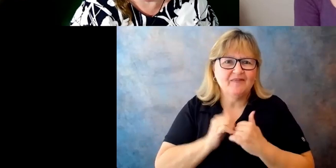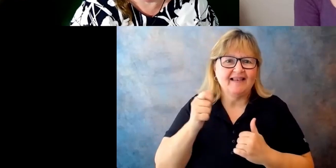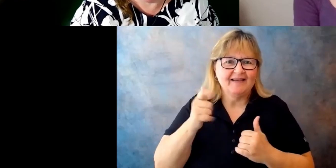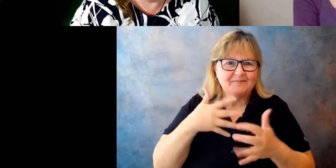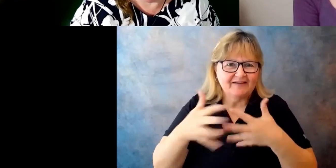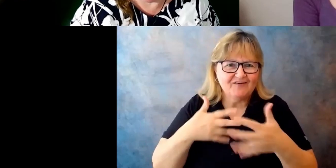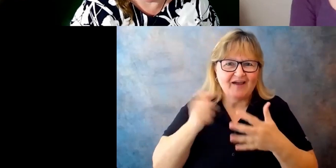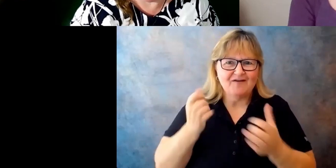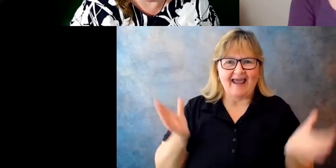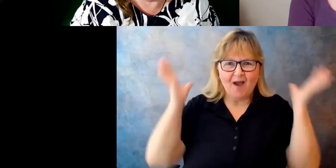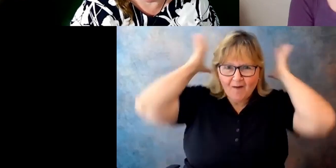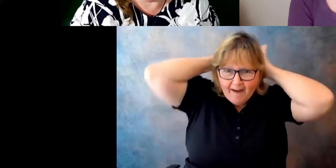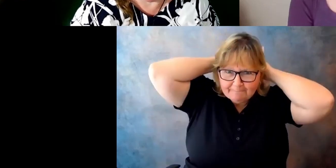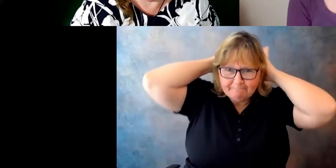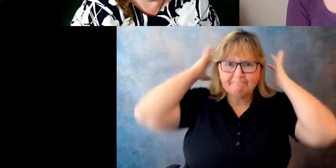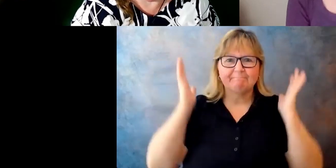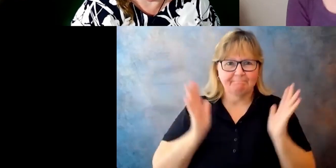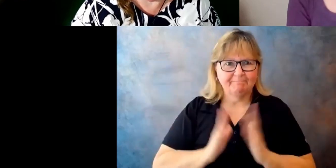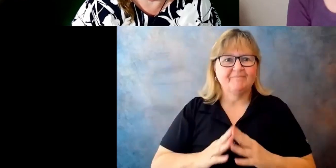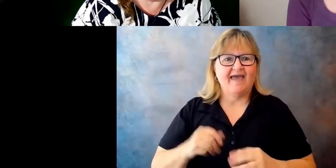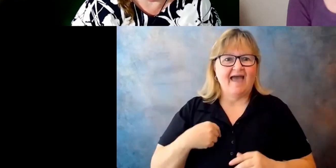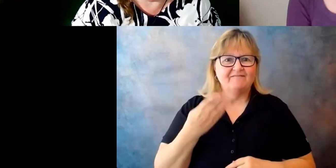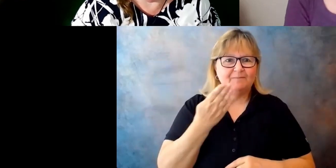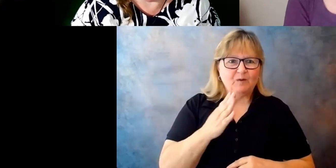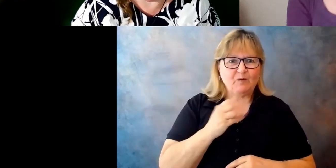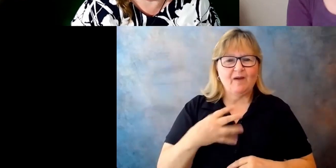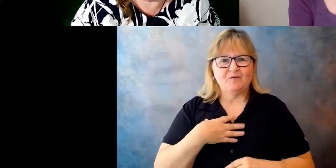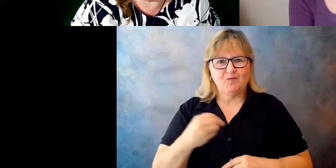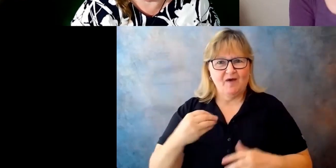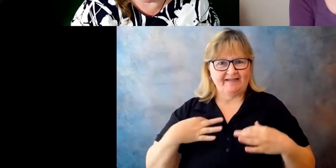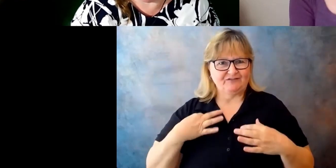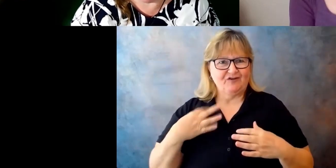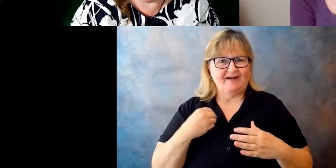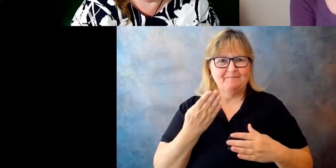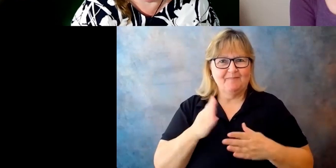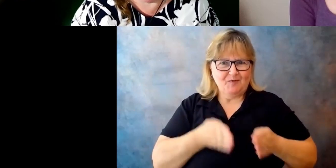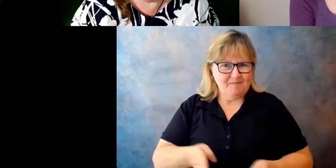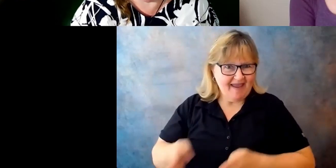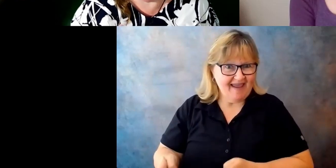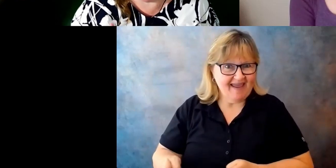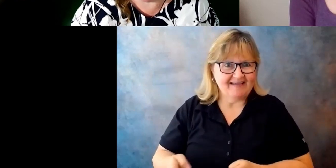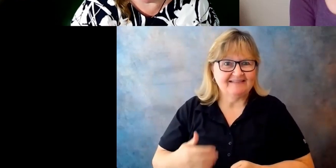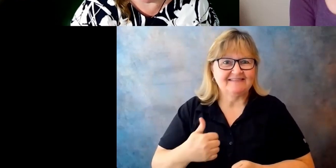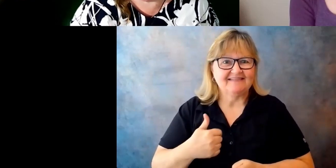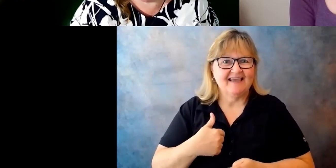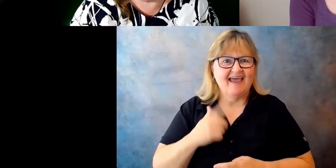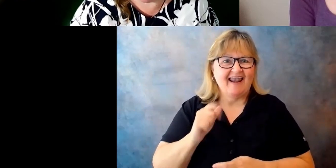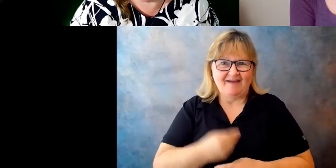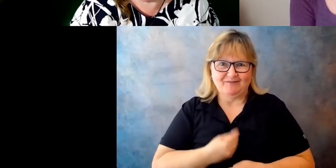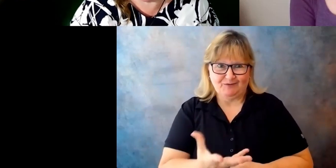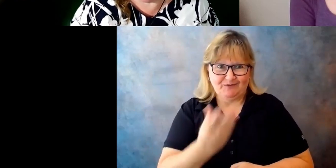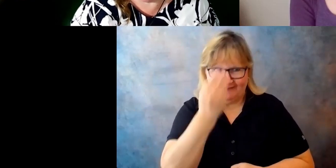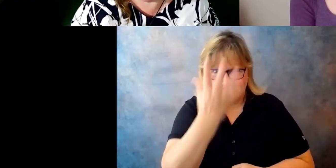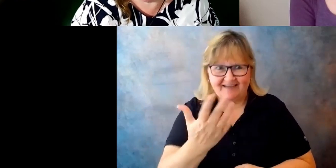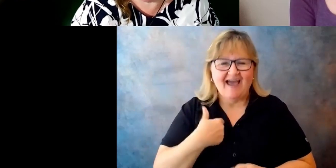and I'm wearing a blue and white shirt and blue pants, and I'll have to share with everybody. I'm actually from